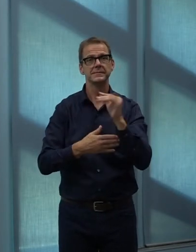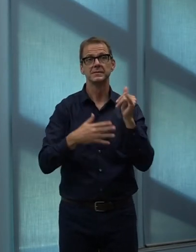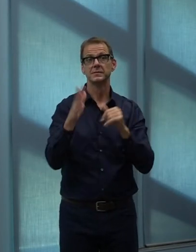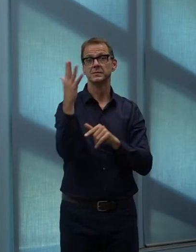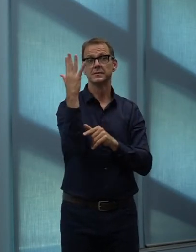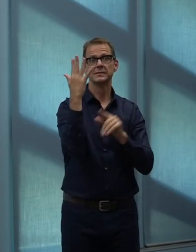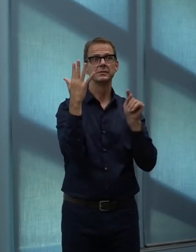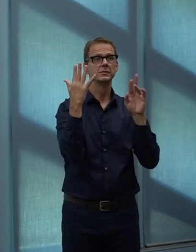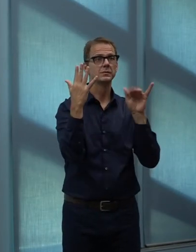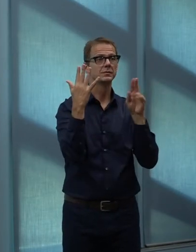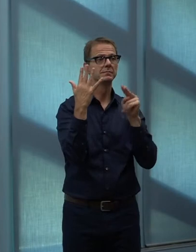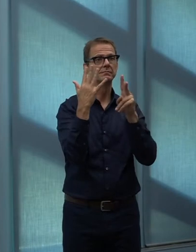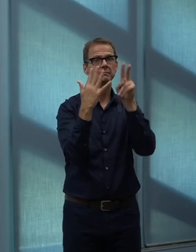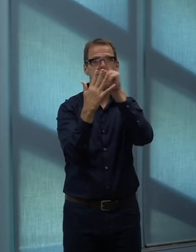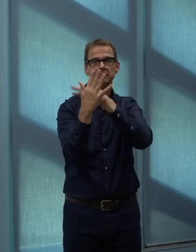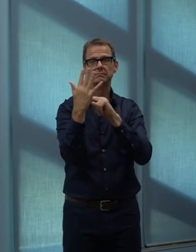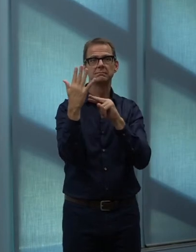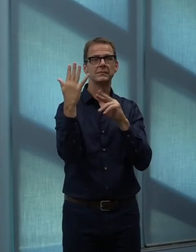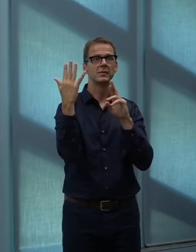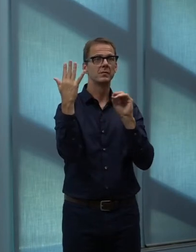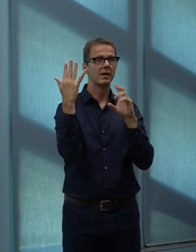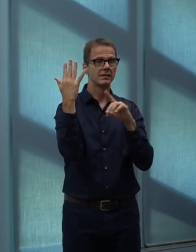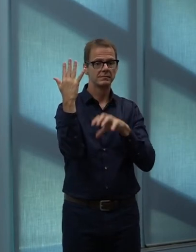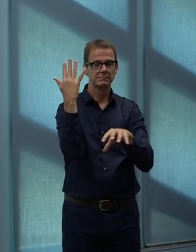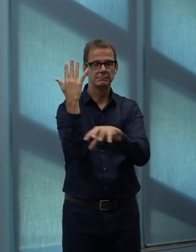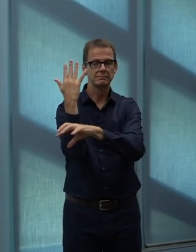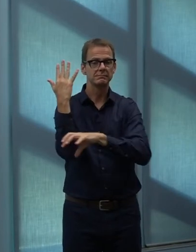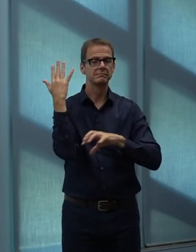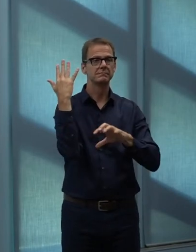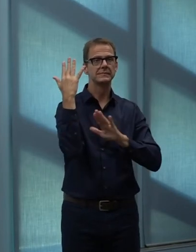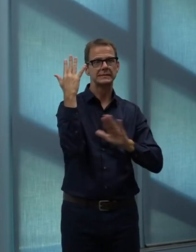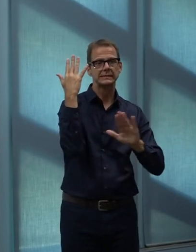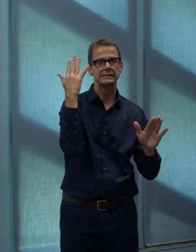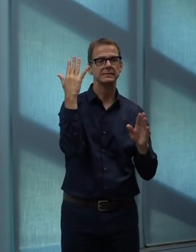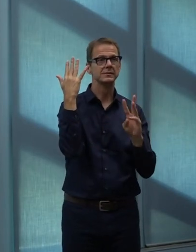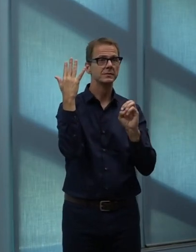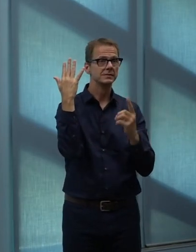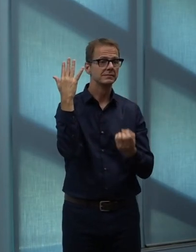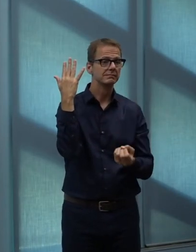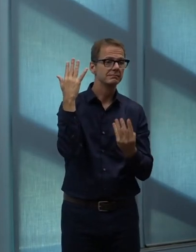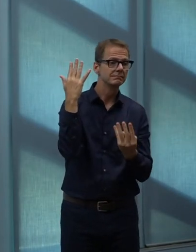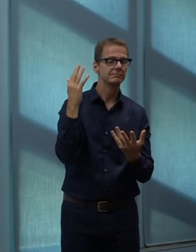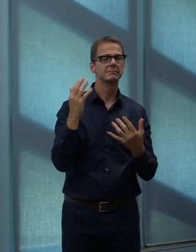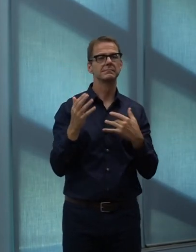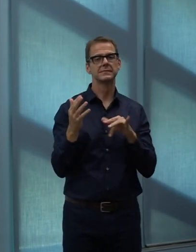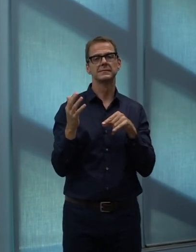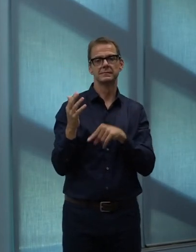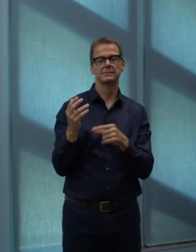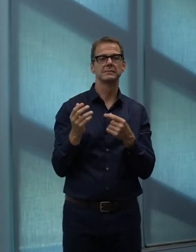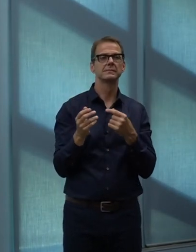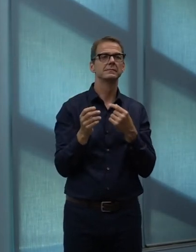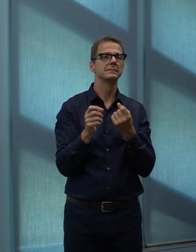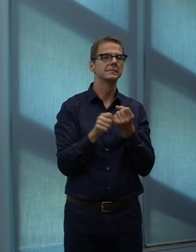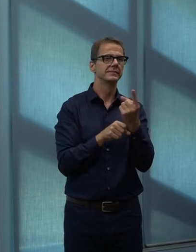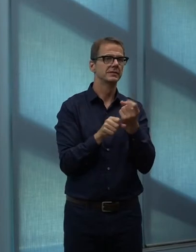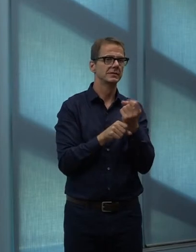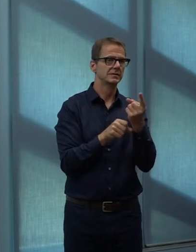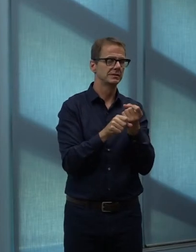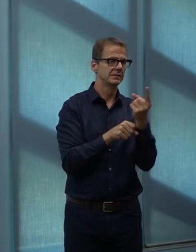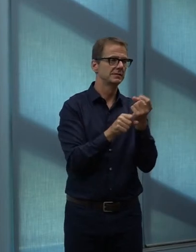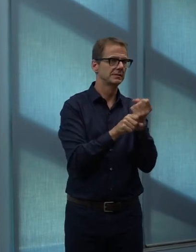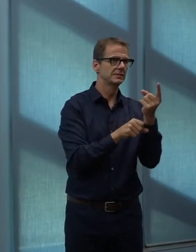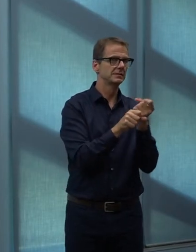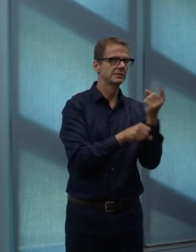in weed control. To deliver at this level, we are immediately recalling 101 seasonal staff. This